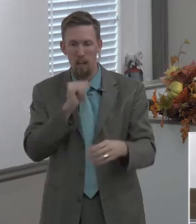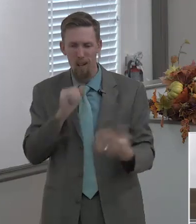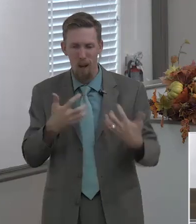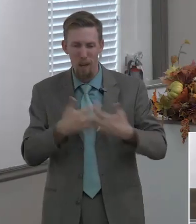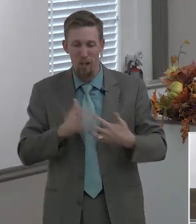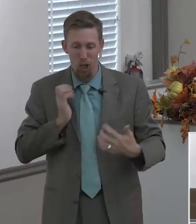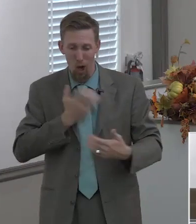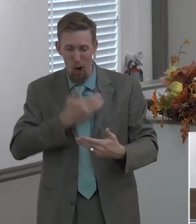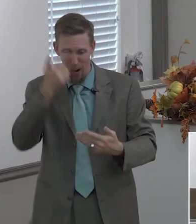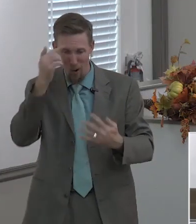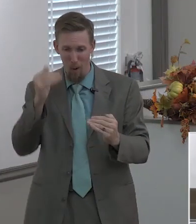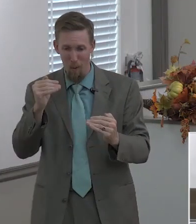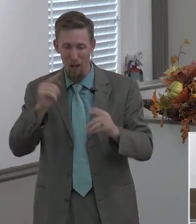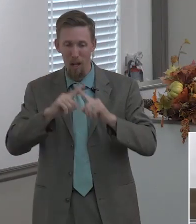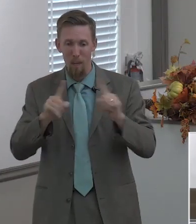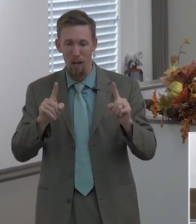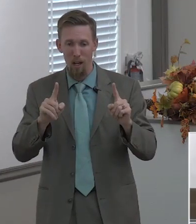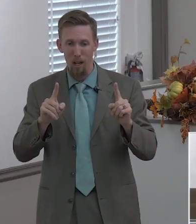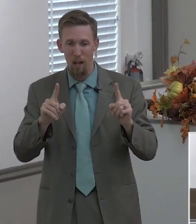not as we hoped